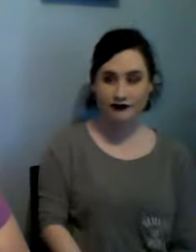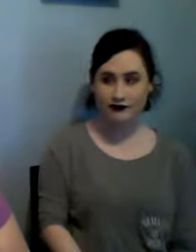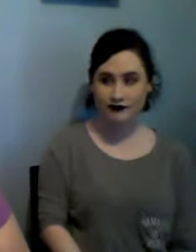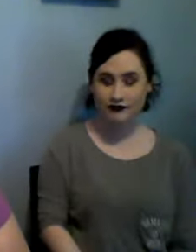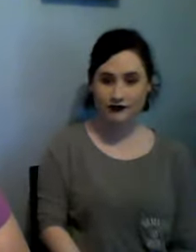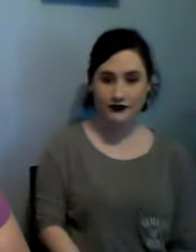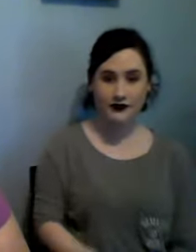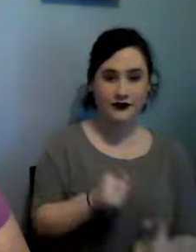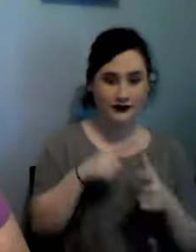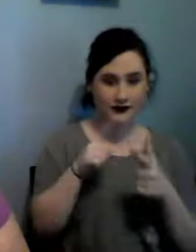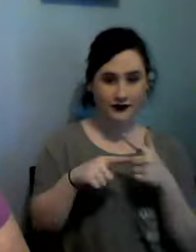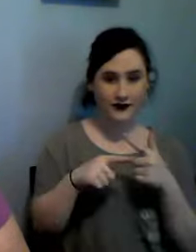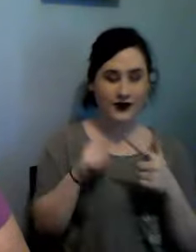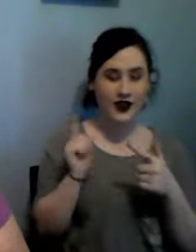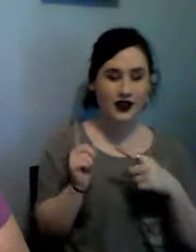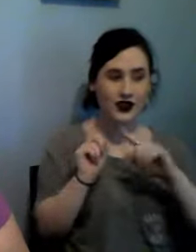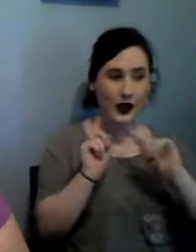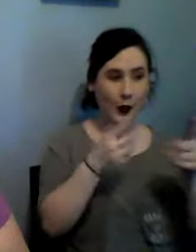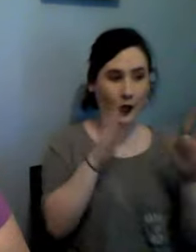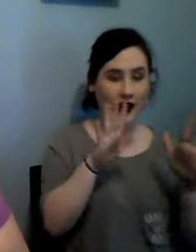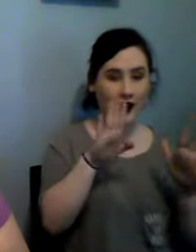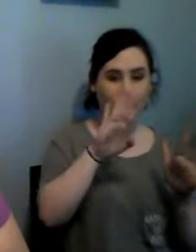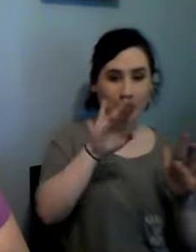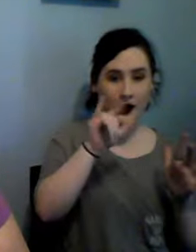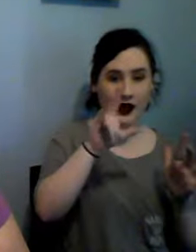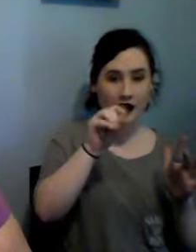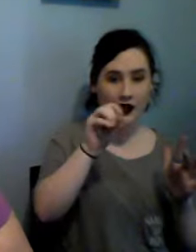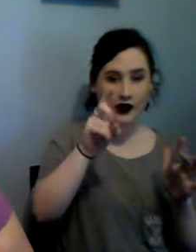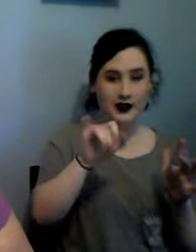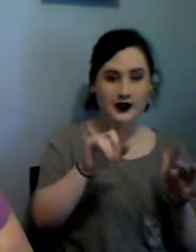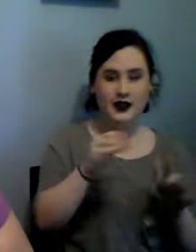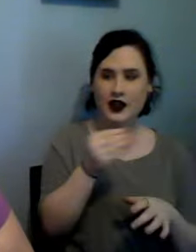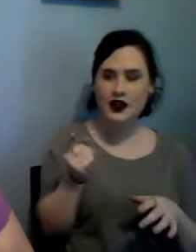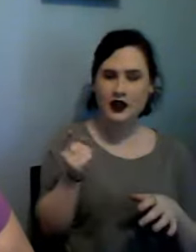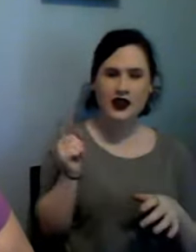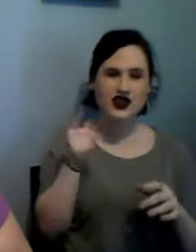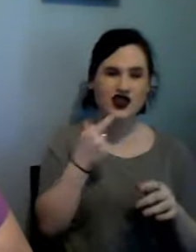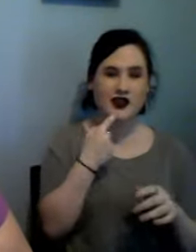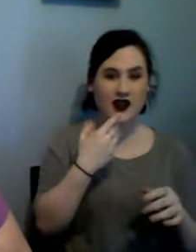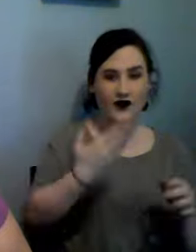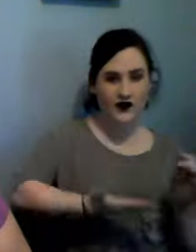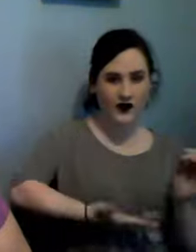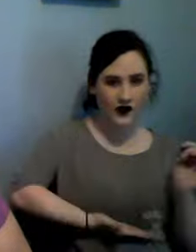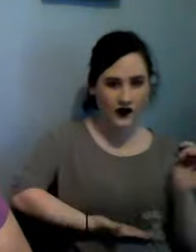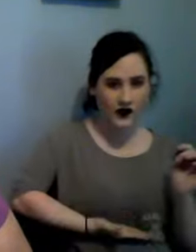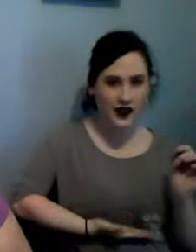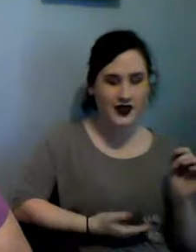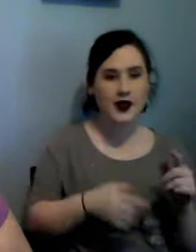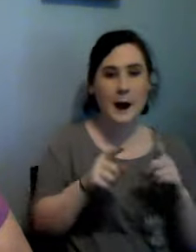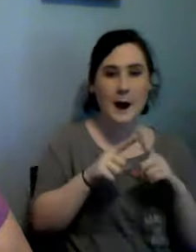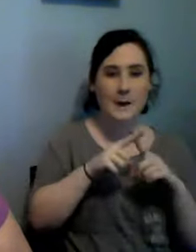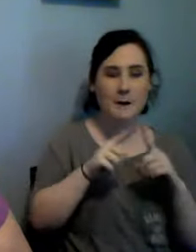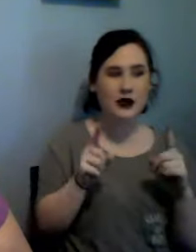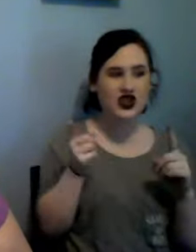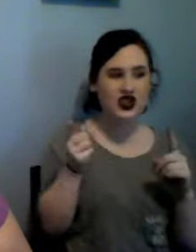and then I went to Biloxi and I did and I say visited I think